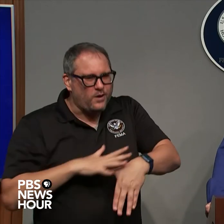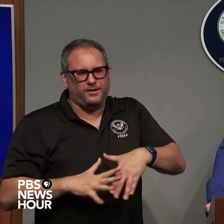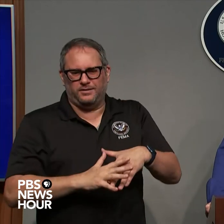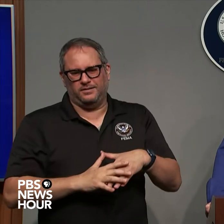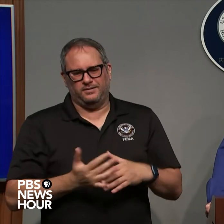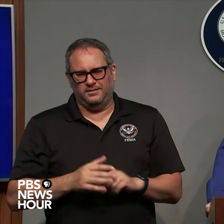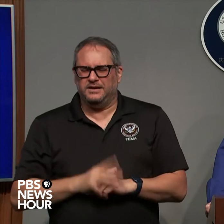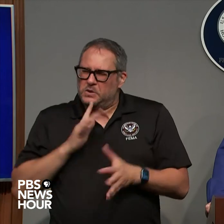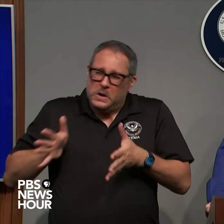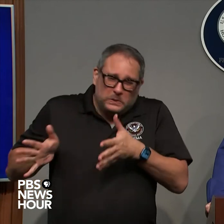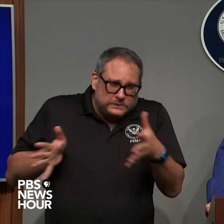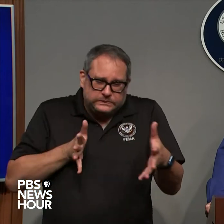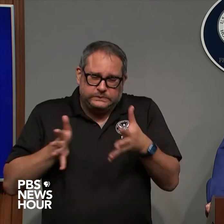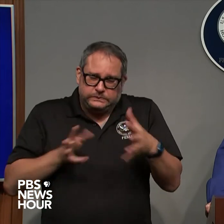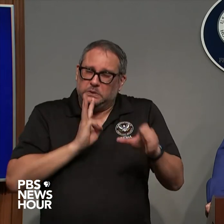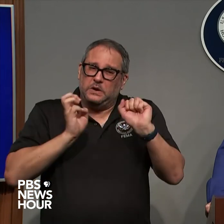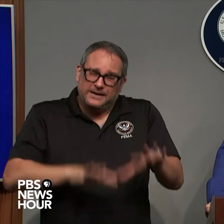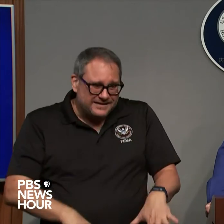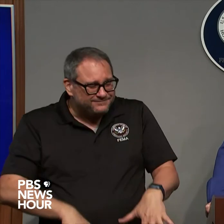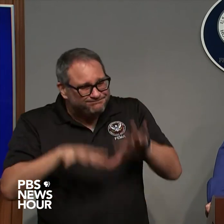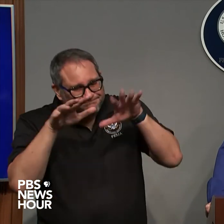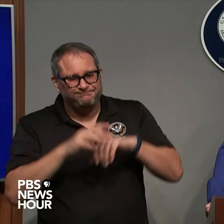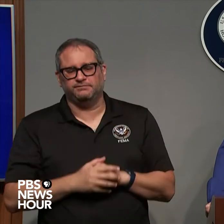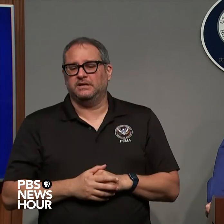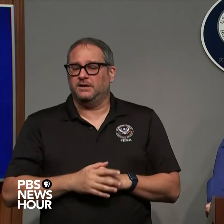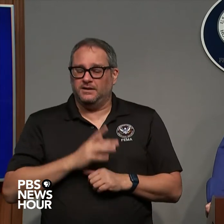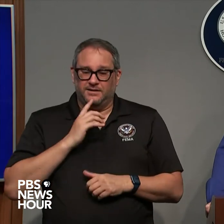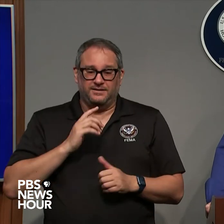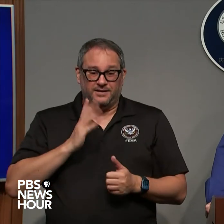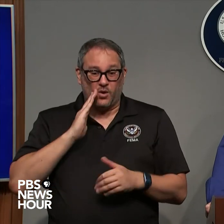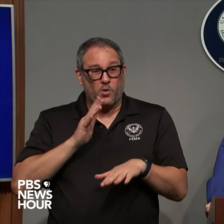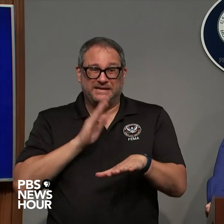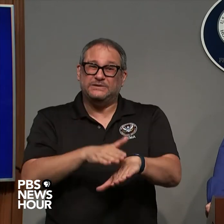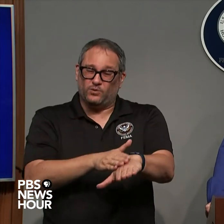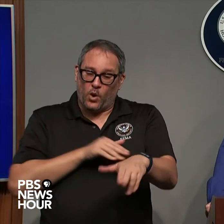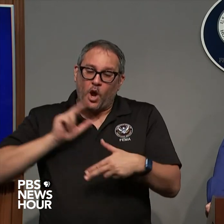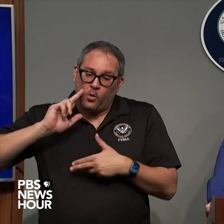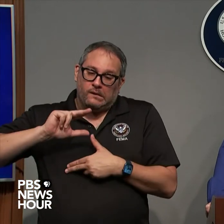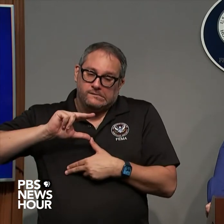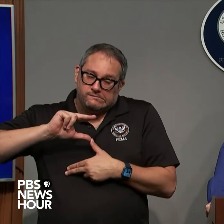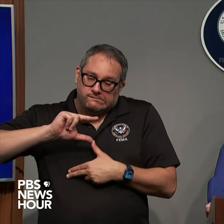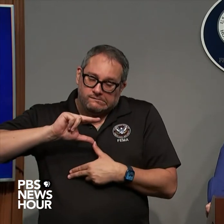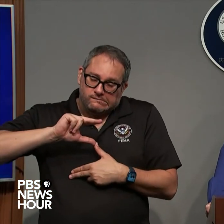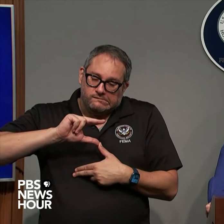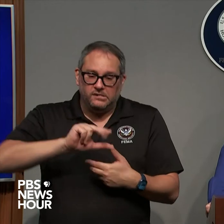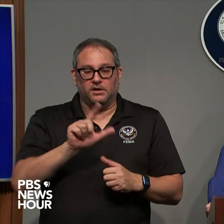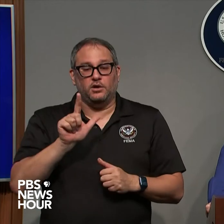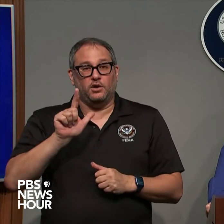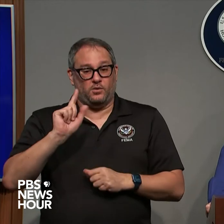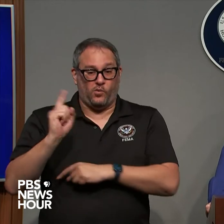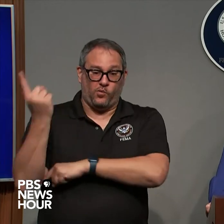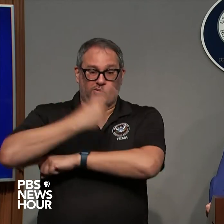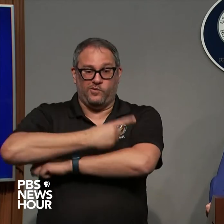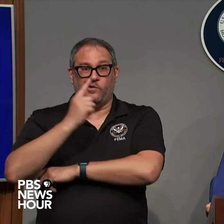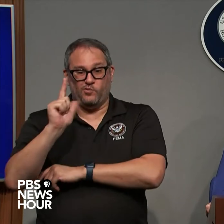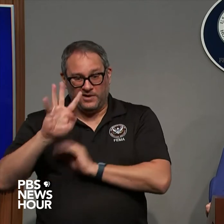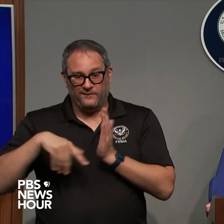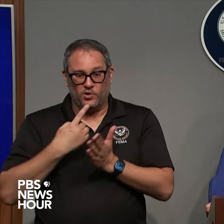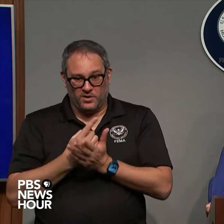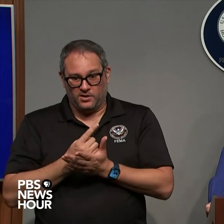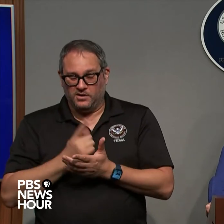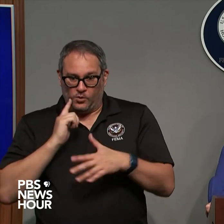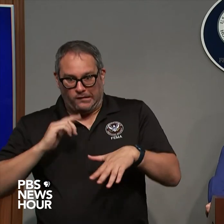the state slow so it's going to take 24 24 hours or so once it makes landfall to make it to the other side of the state across the peninsula